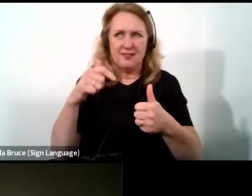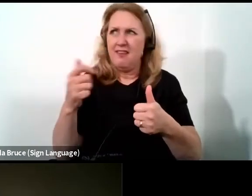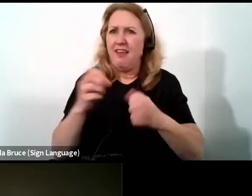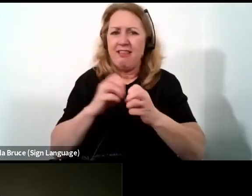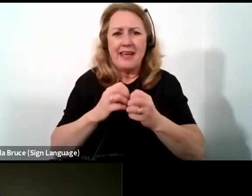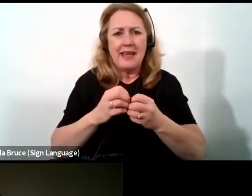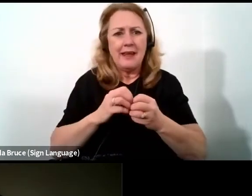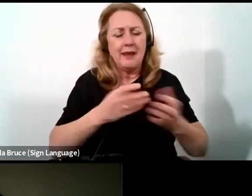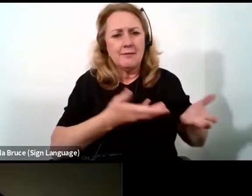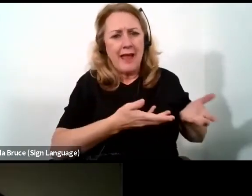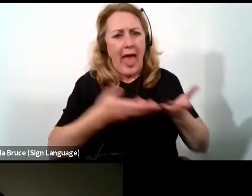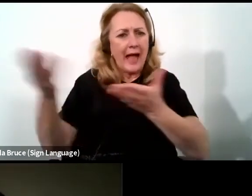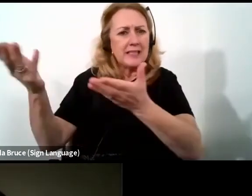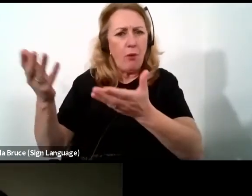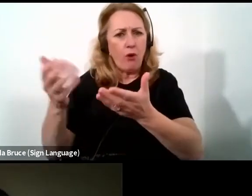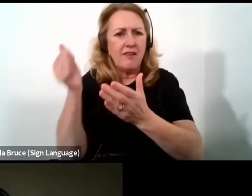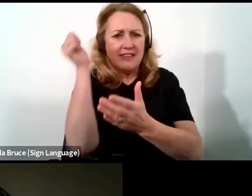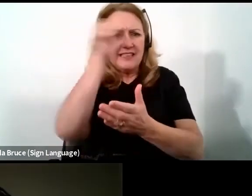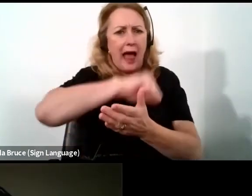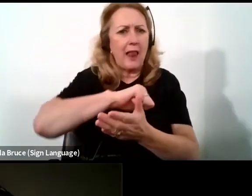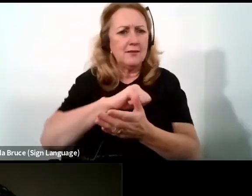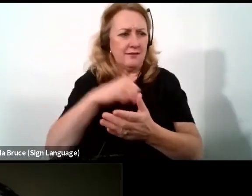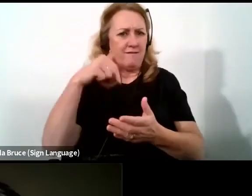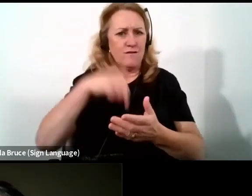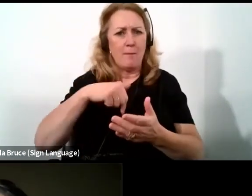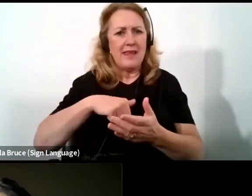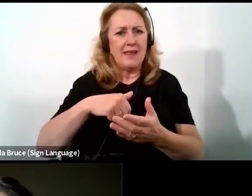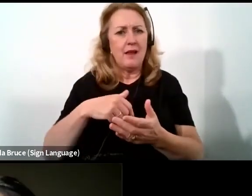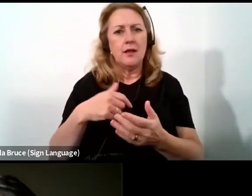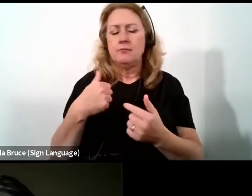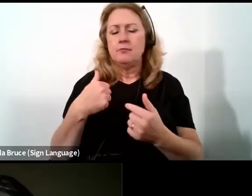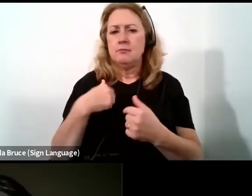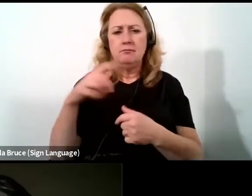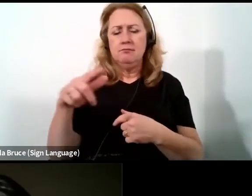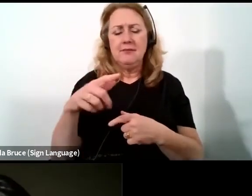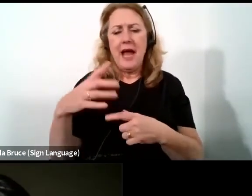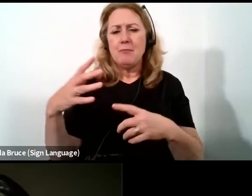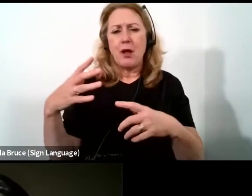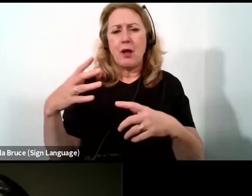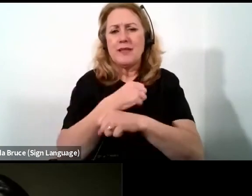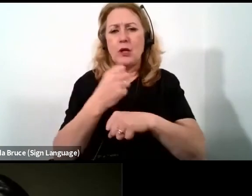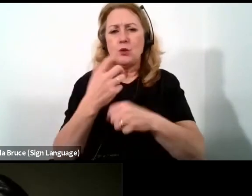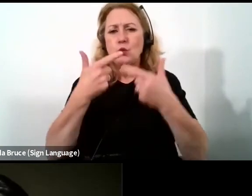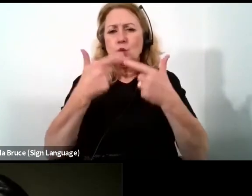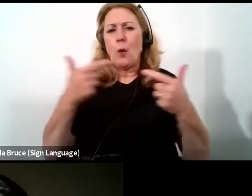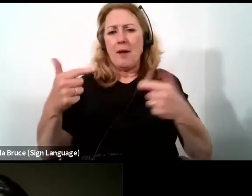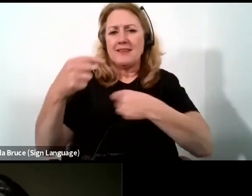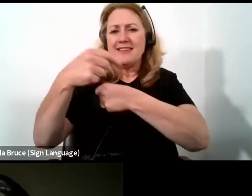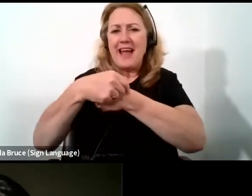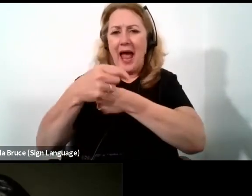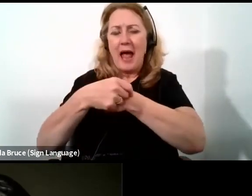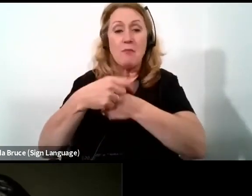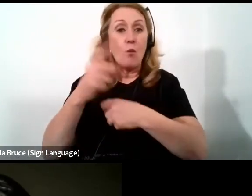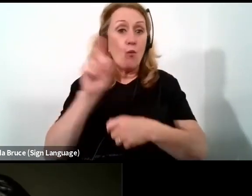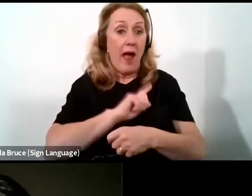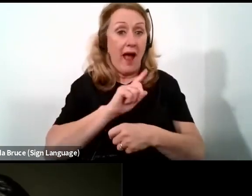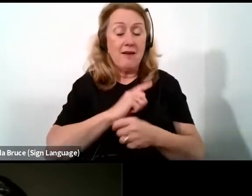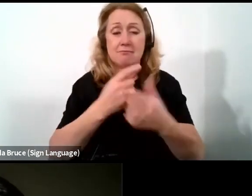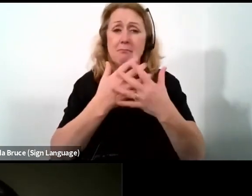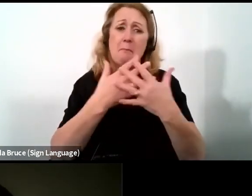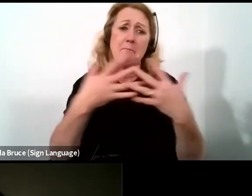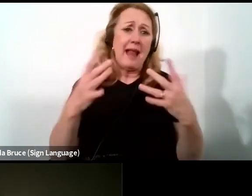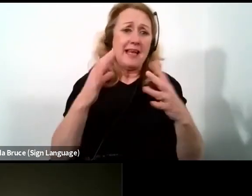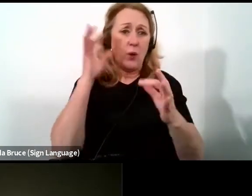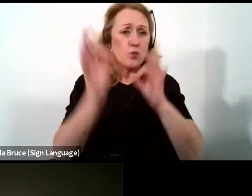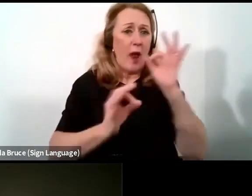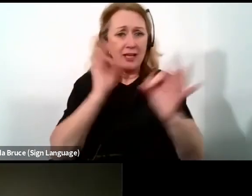of our own talent here from the African continent. But I will not take up too much of the time because there are many questions that I see